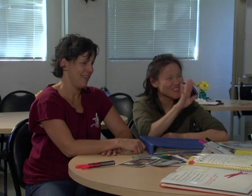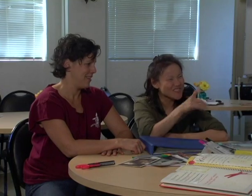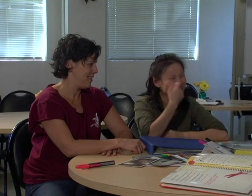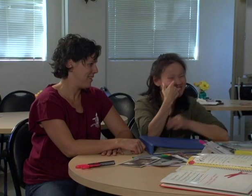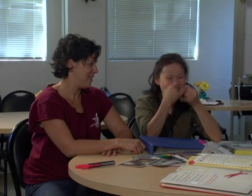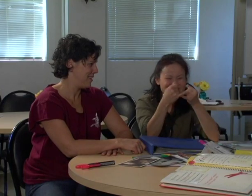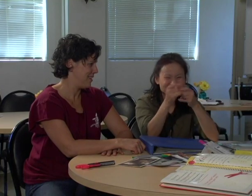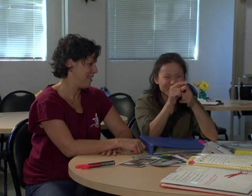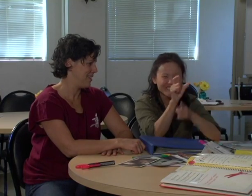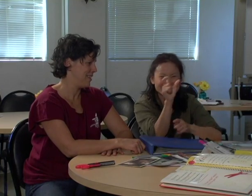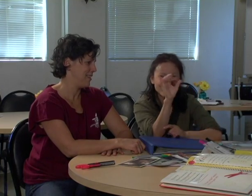Oh, free.